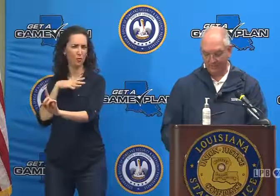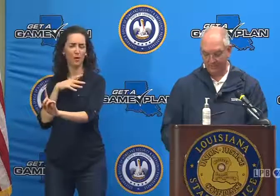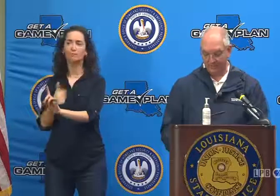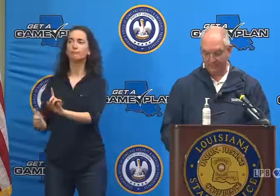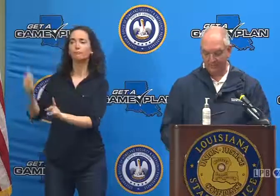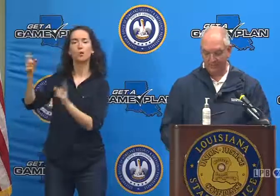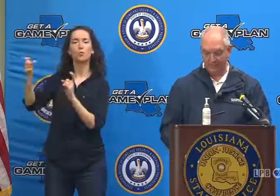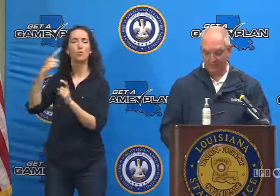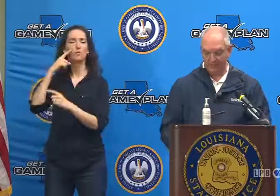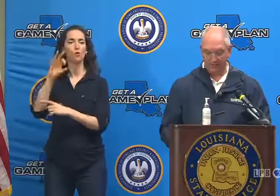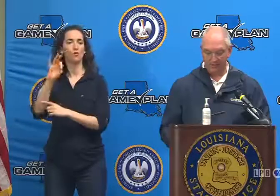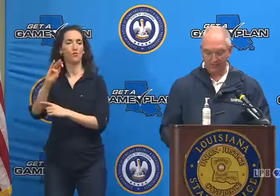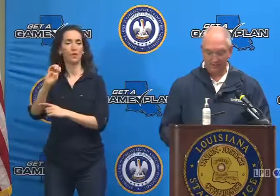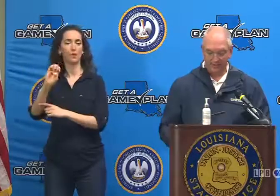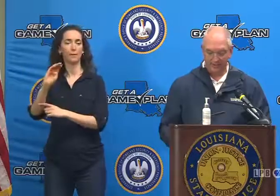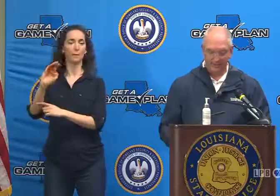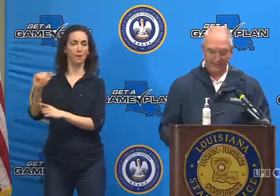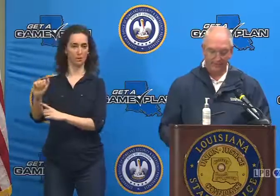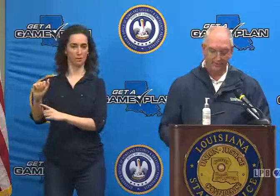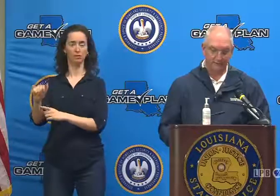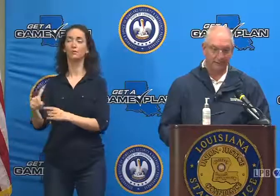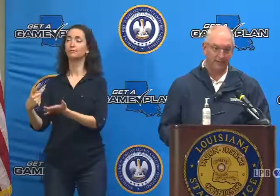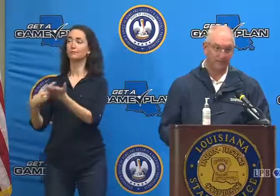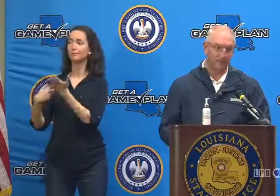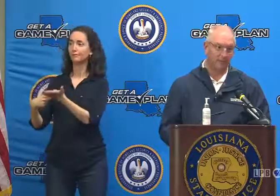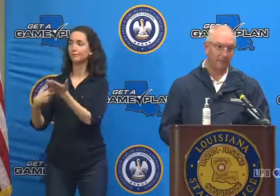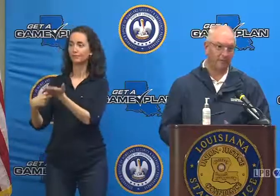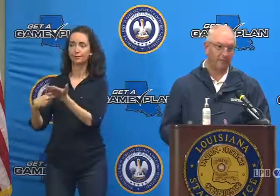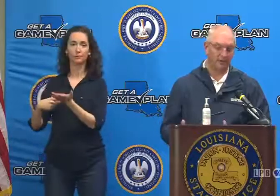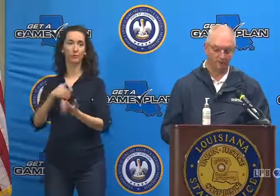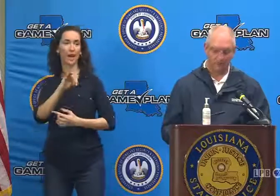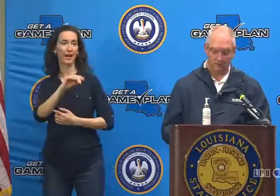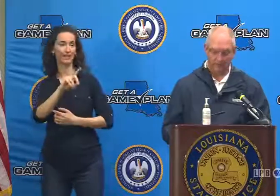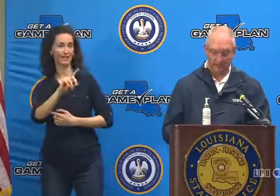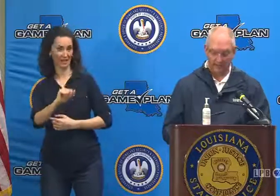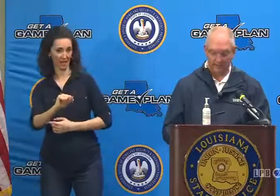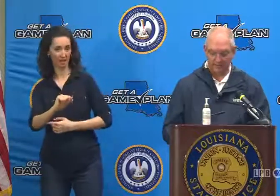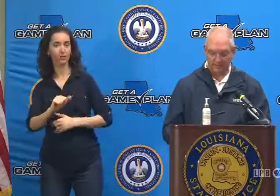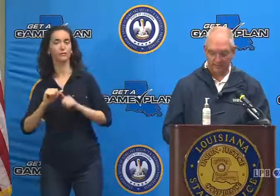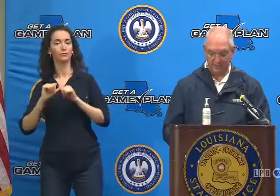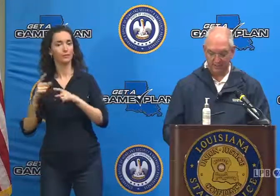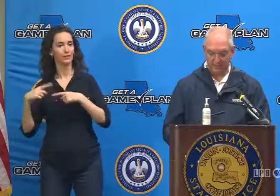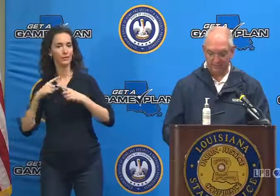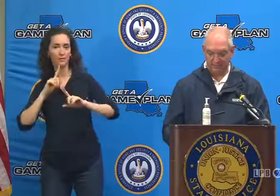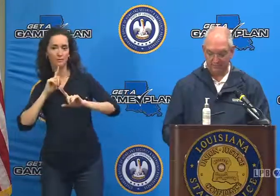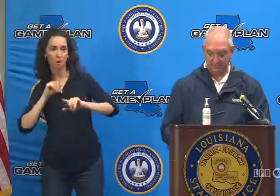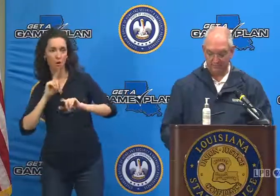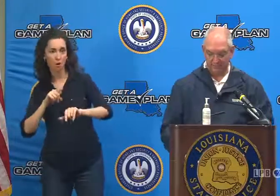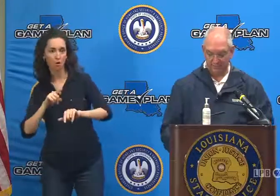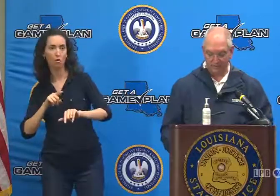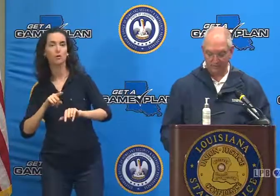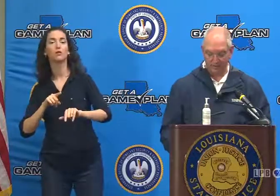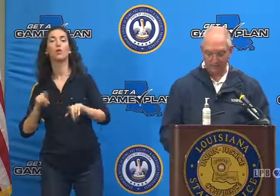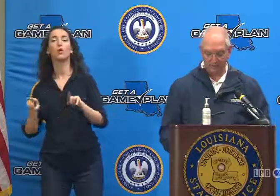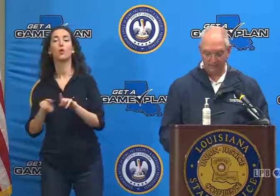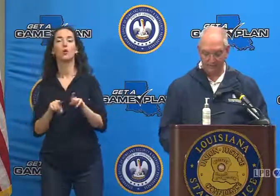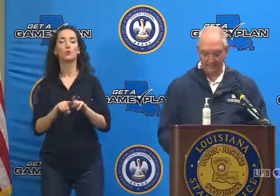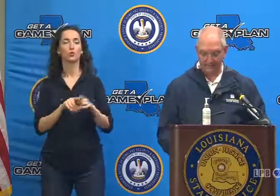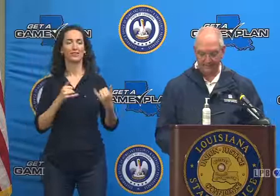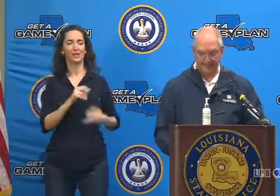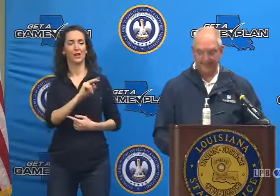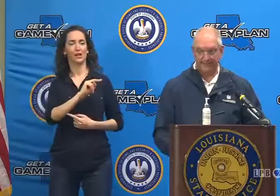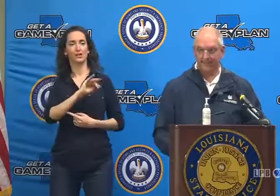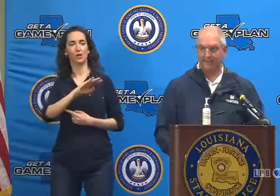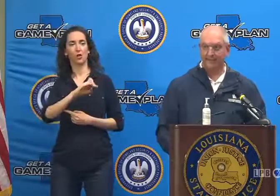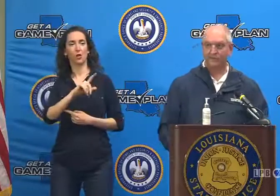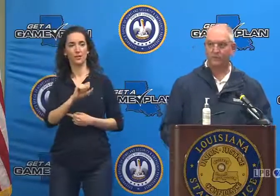We discussed the ongoing response to Ida, but also Nicholas as it has moved into Louisiana.